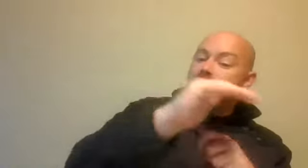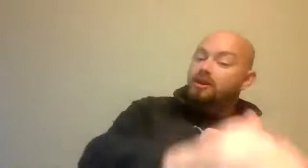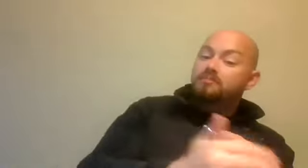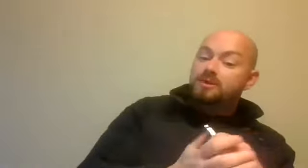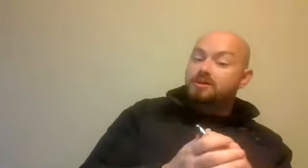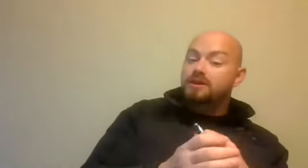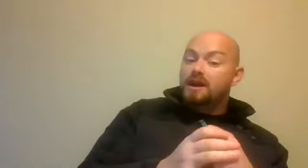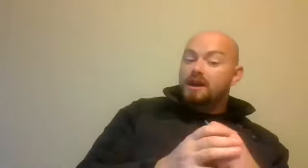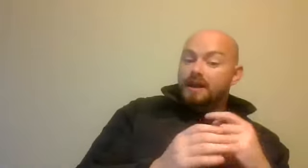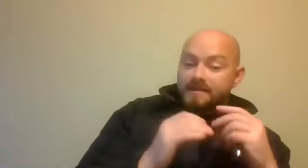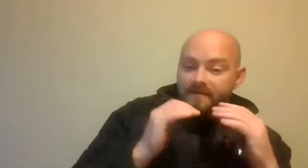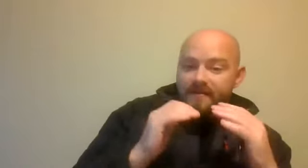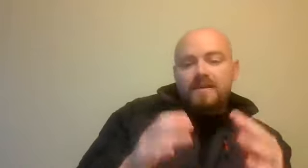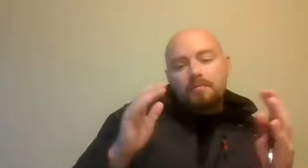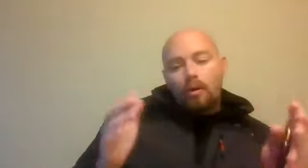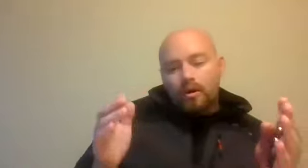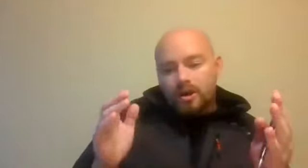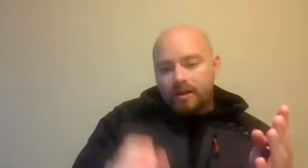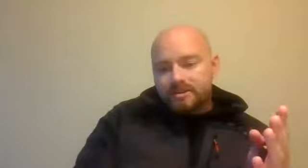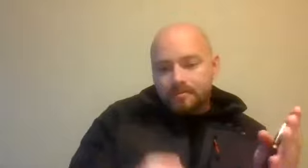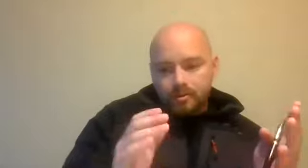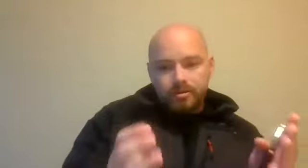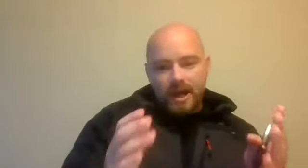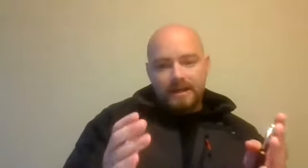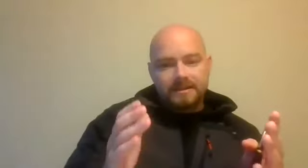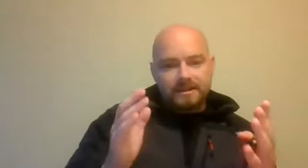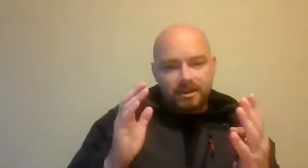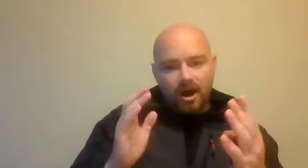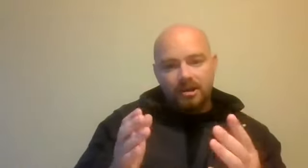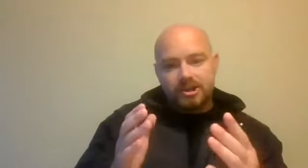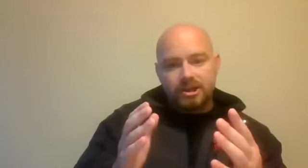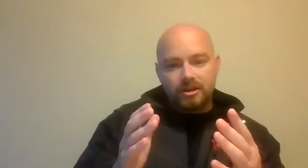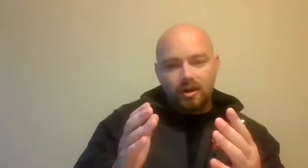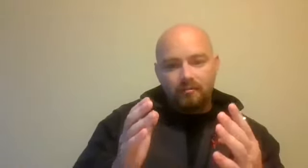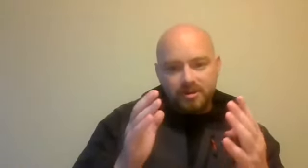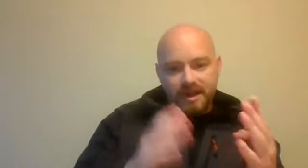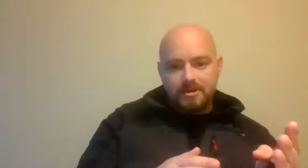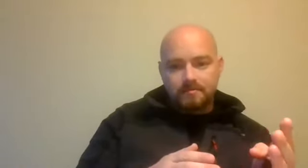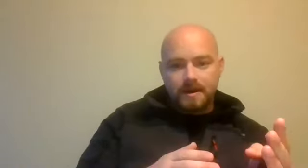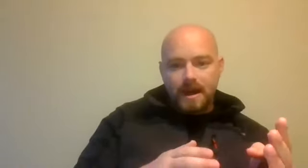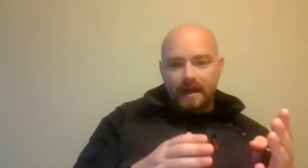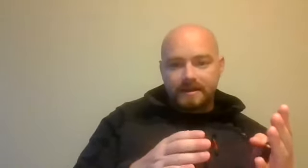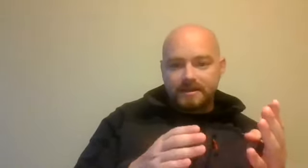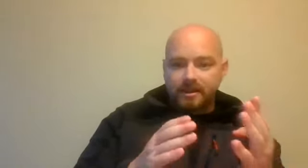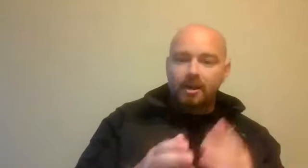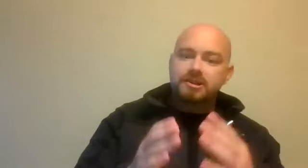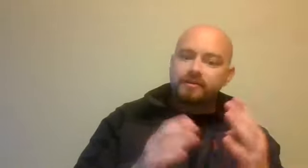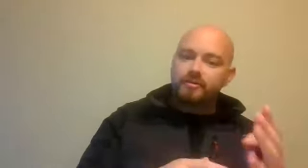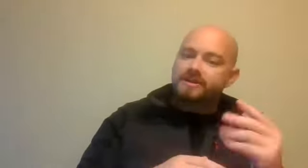or designing procedures, it's a very important concept to understand the psychology of perception and the psychology of risk